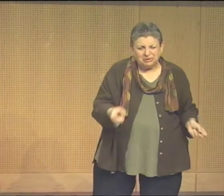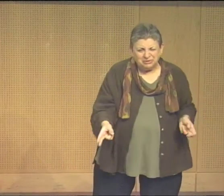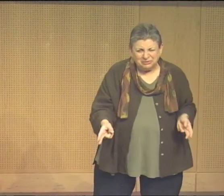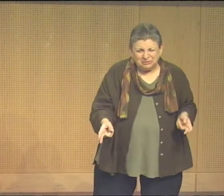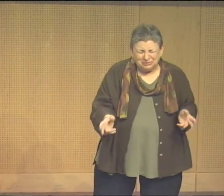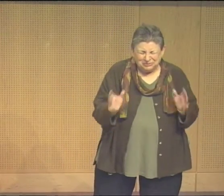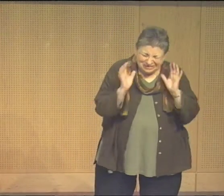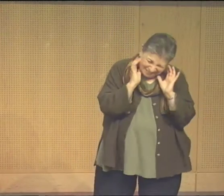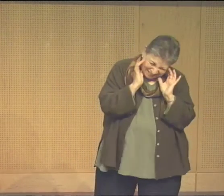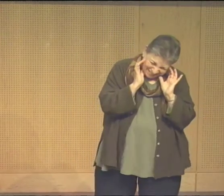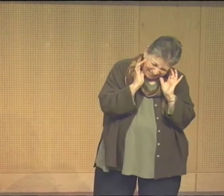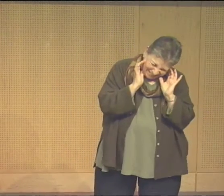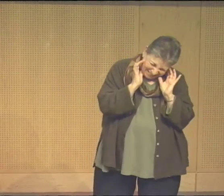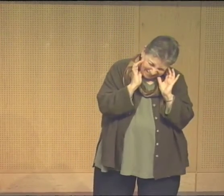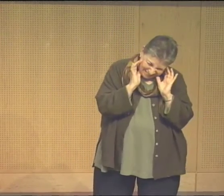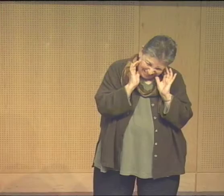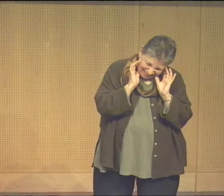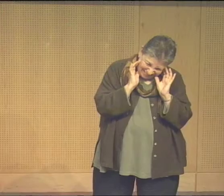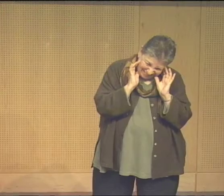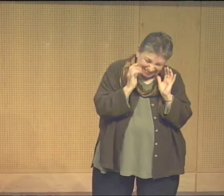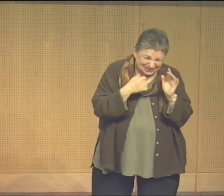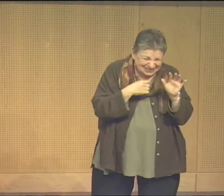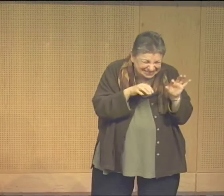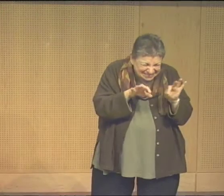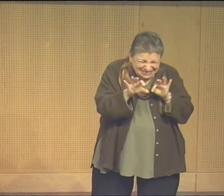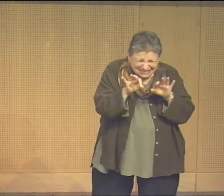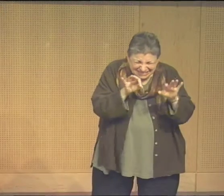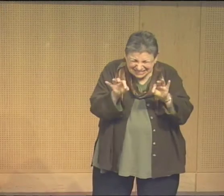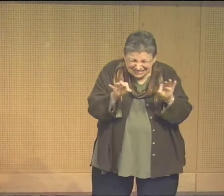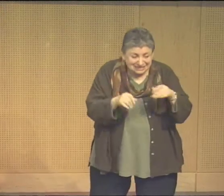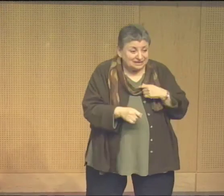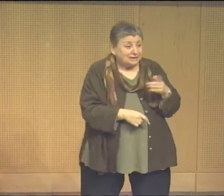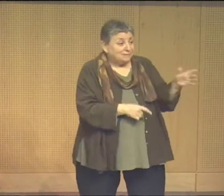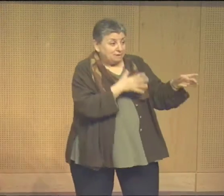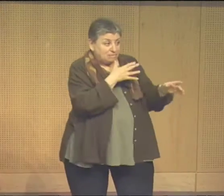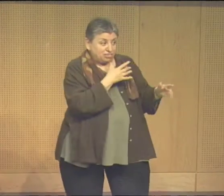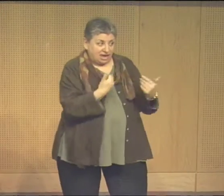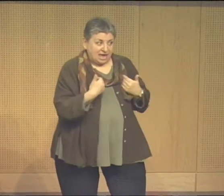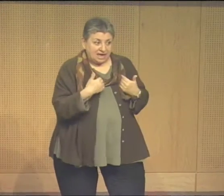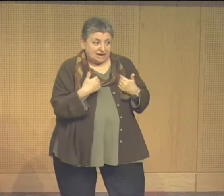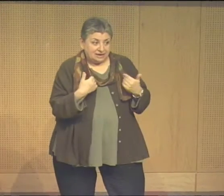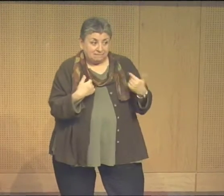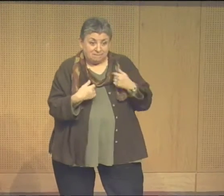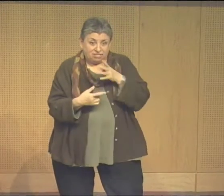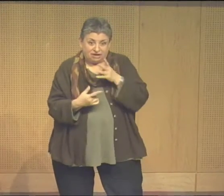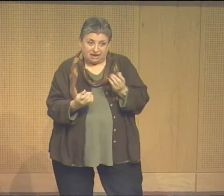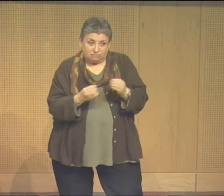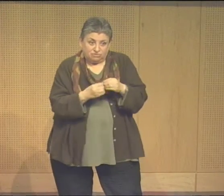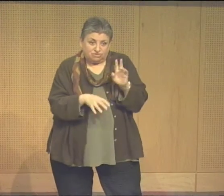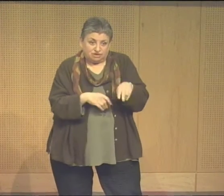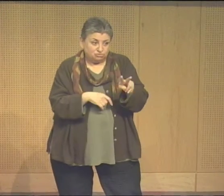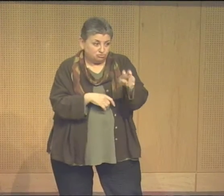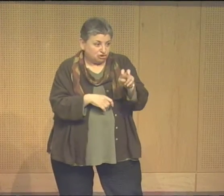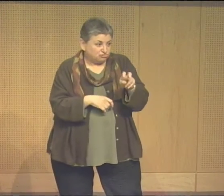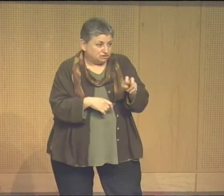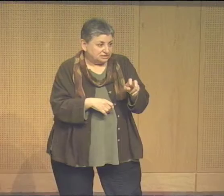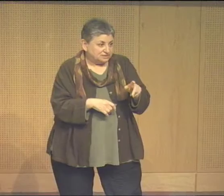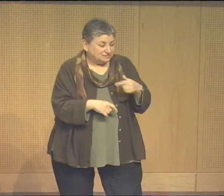wanted to ask my friends whom I had sent those envelopes to if we could have pictures of them and most of them said that